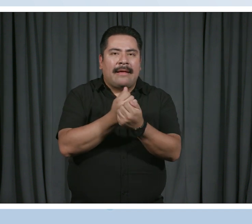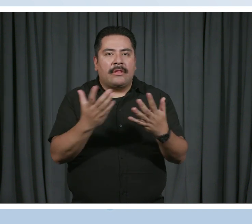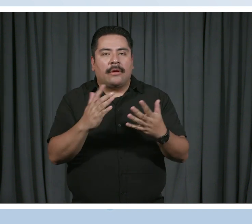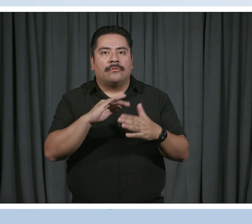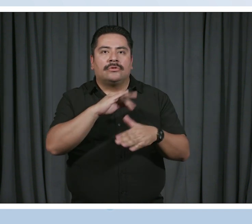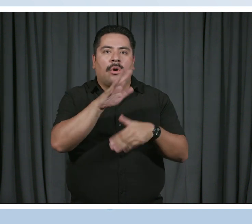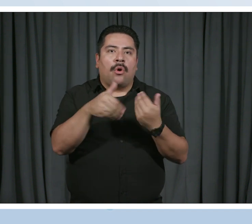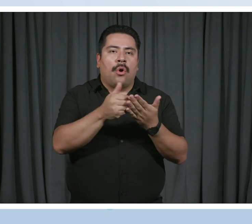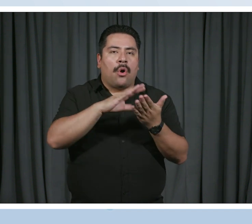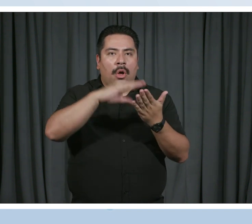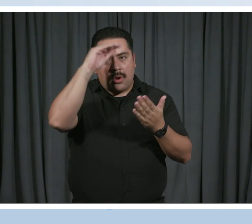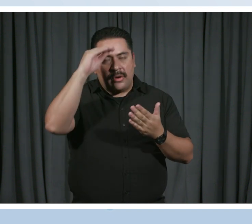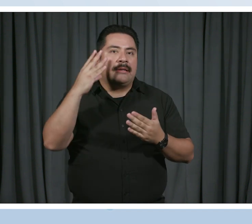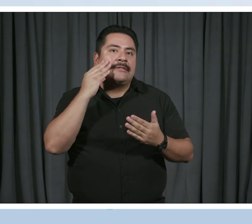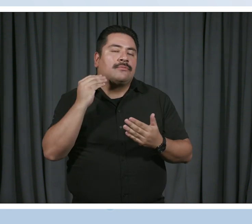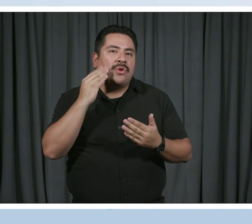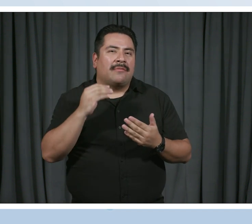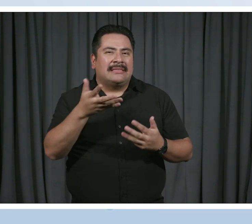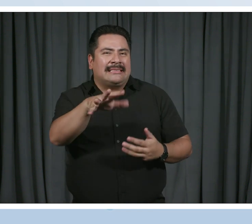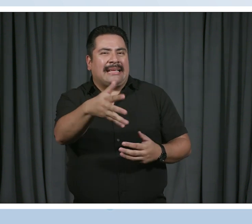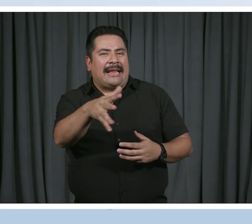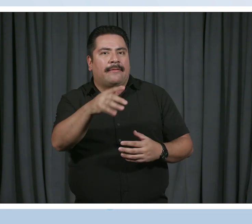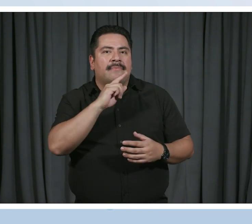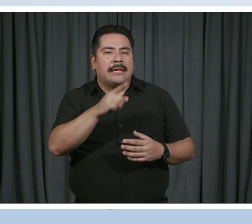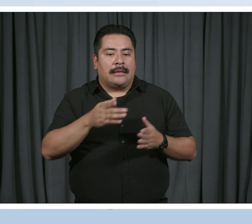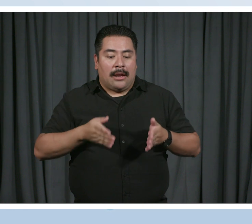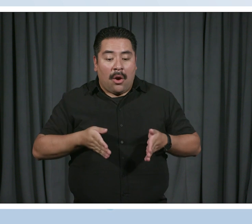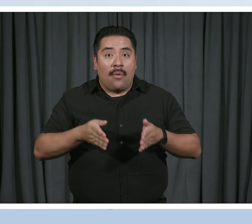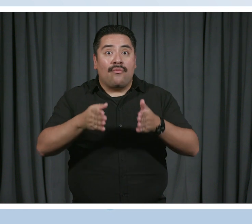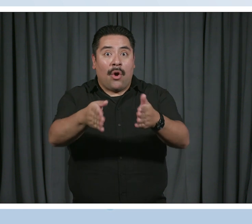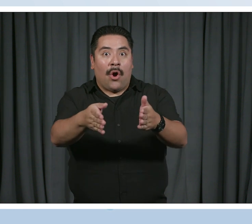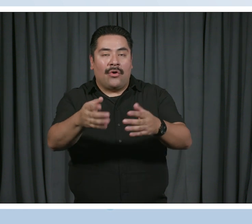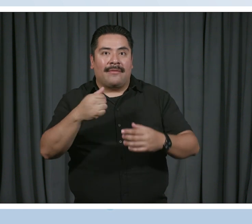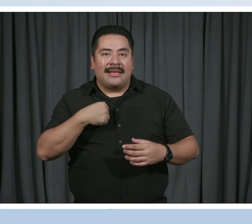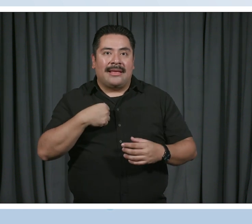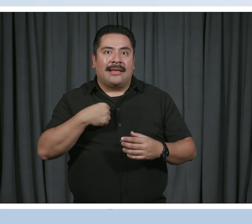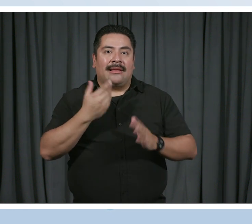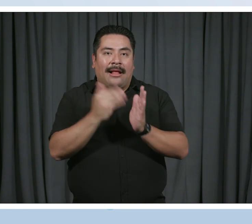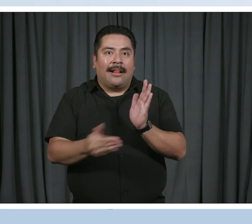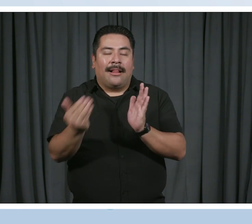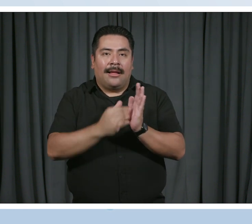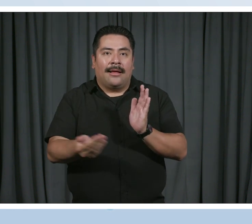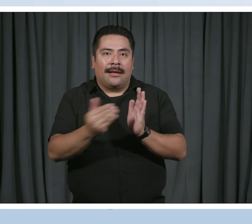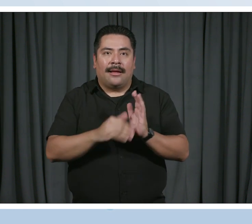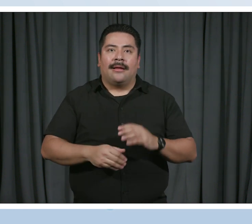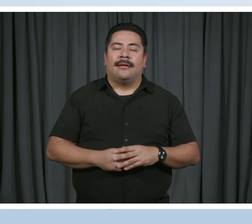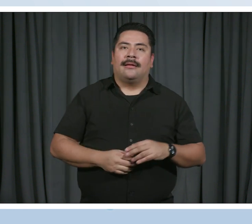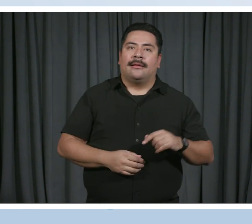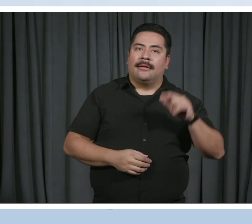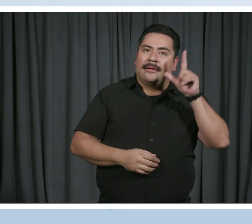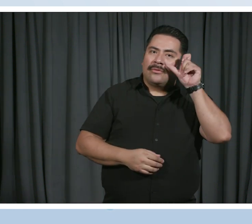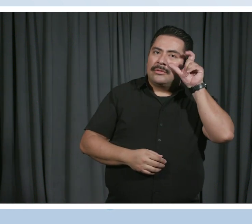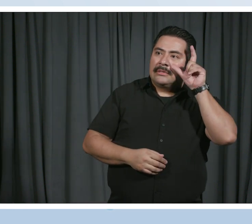whole learning experience, either way it went, it's kind of been a road that I have gone through over and over. Yeah. And I